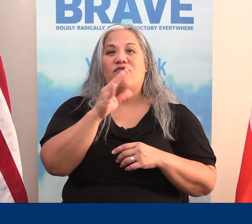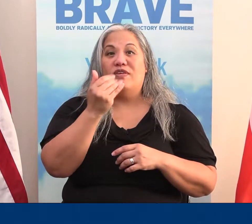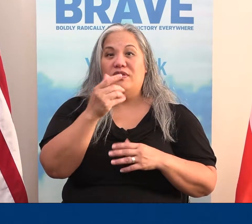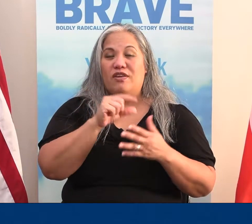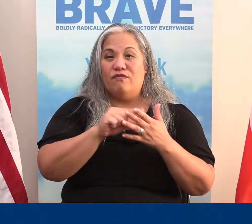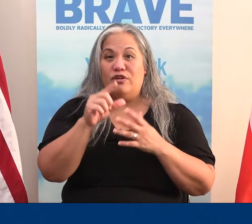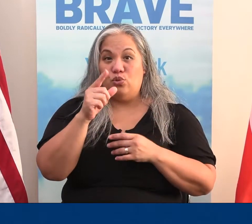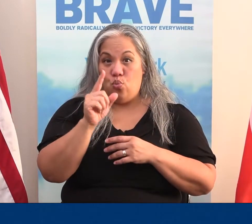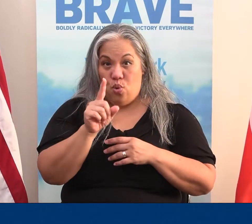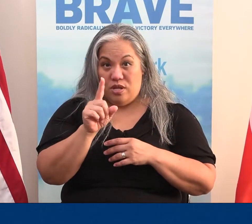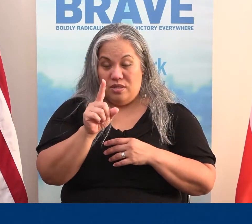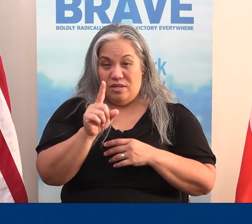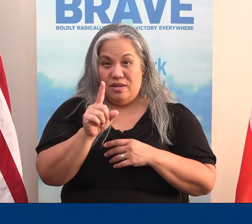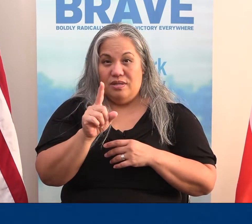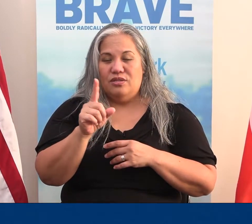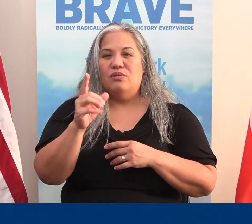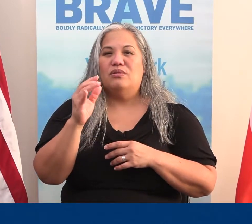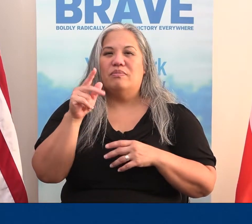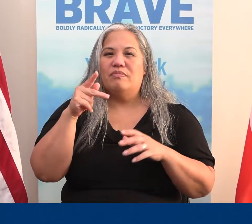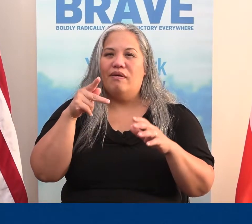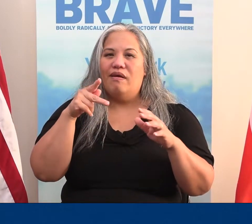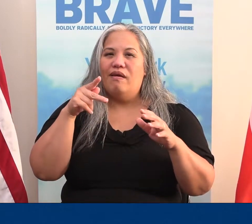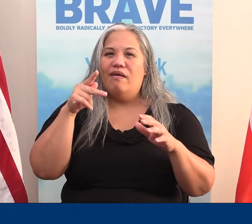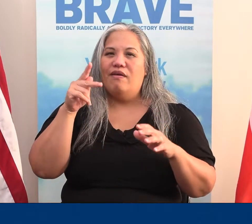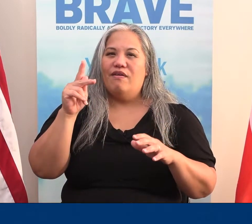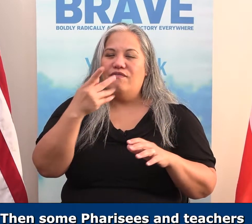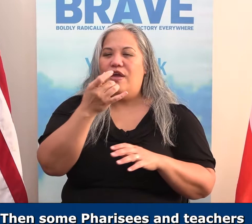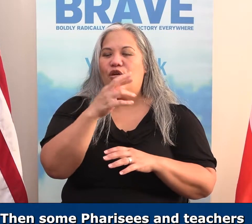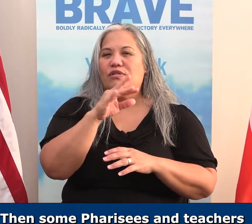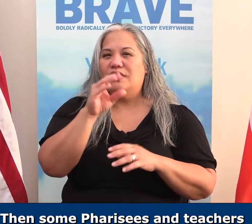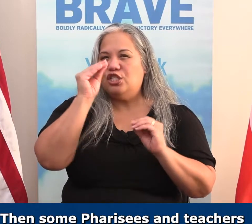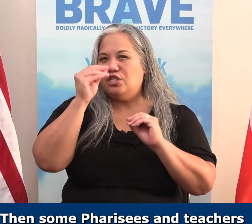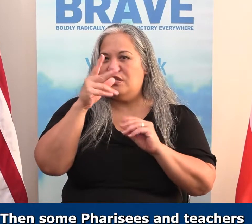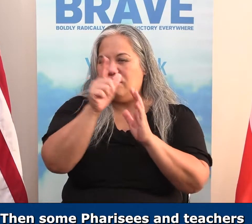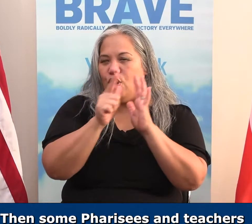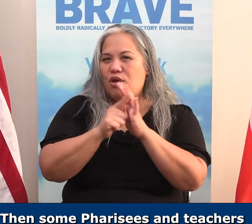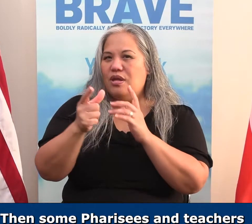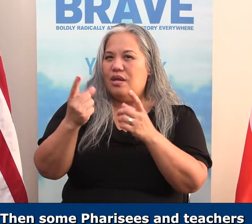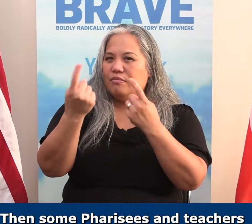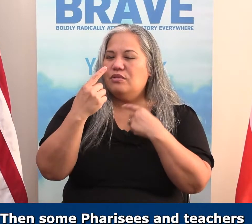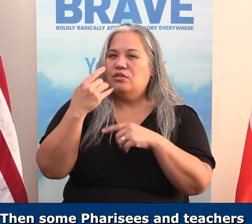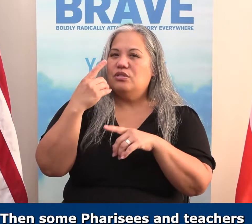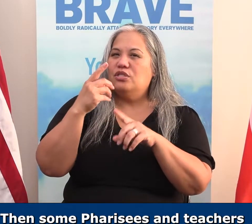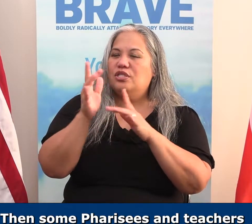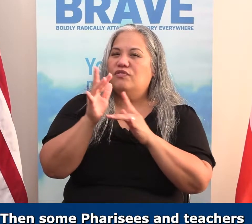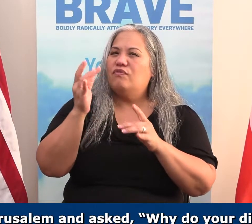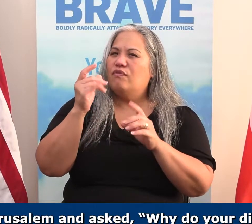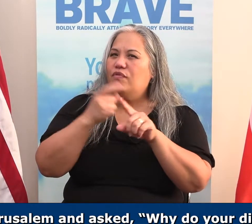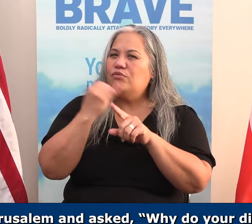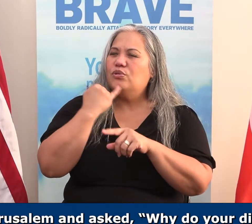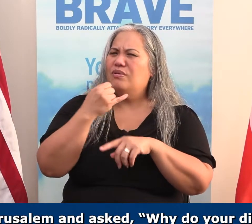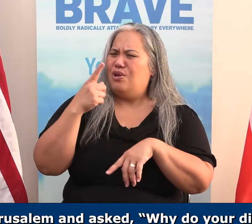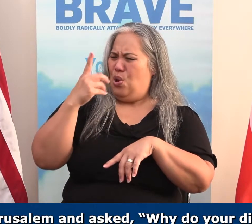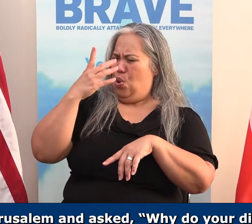Matthew 15, verse 1, Then some Pharisees and teachers of law came to Jesus from Jerusalem and asked,